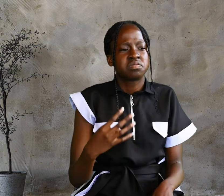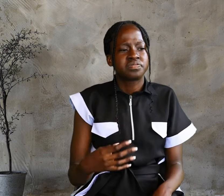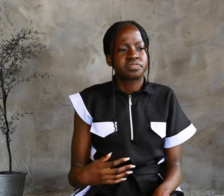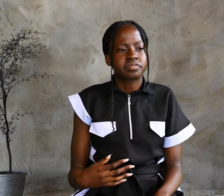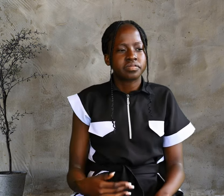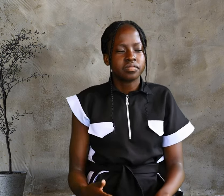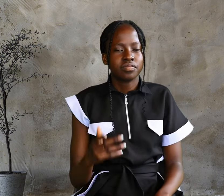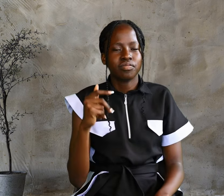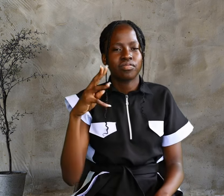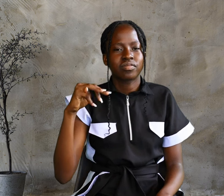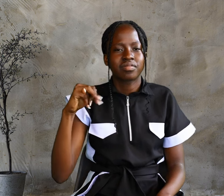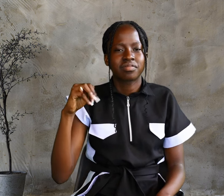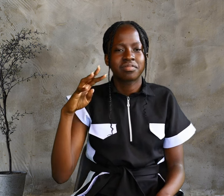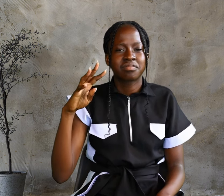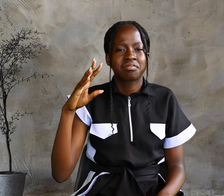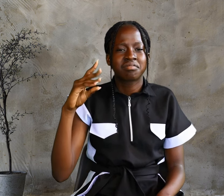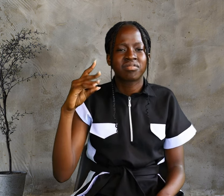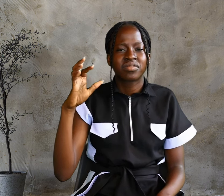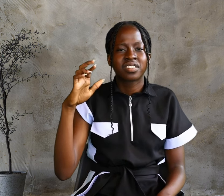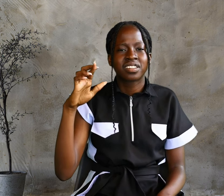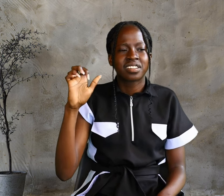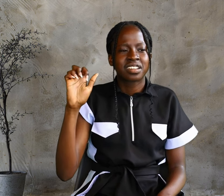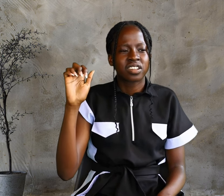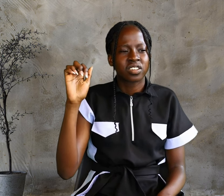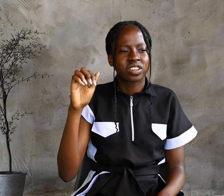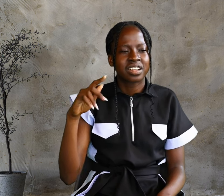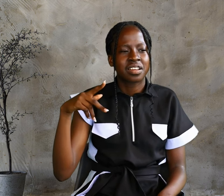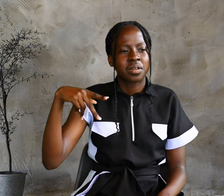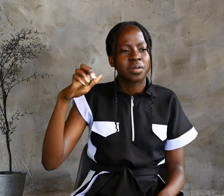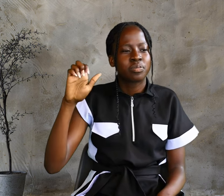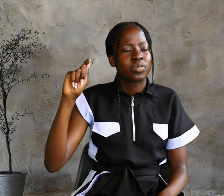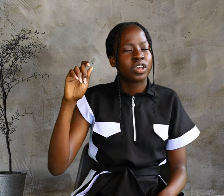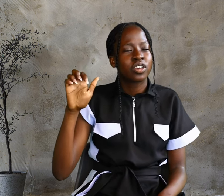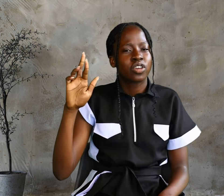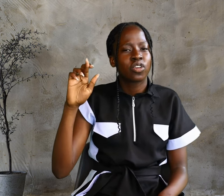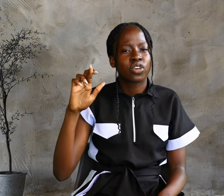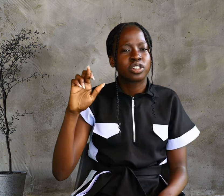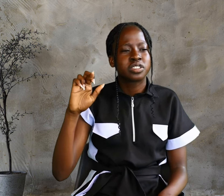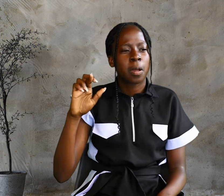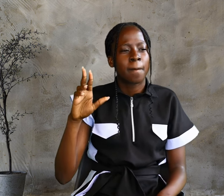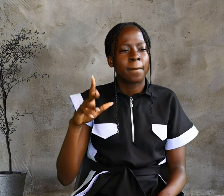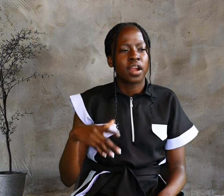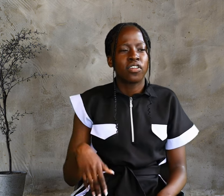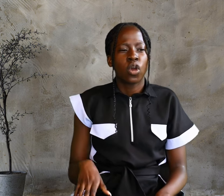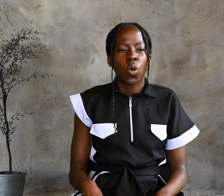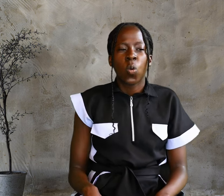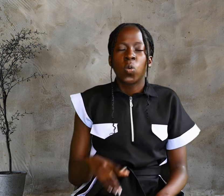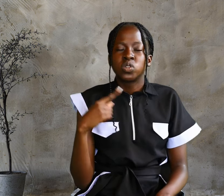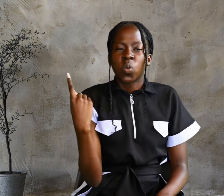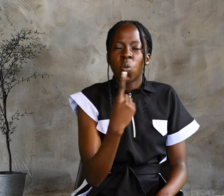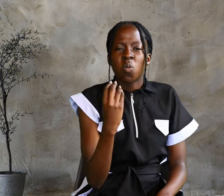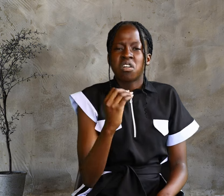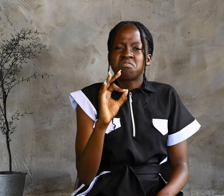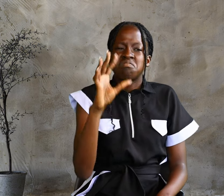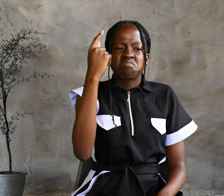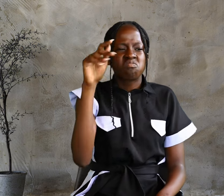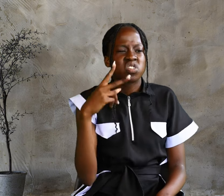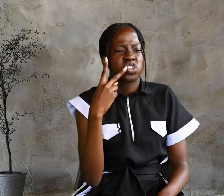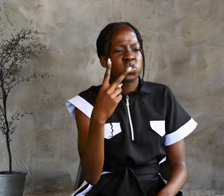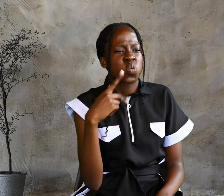Andrew, Simon Peter's brother, was one of the two